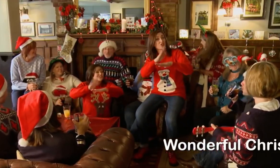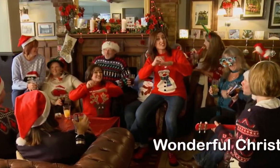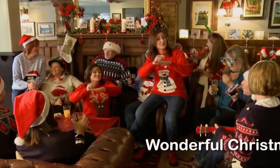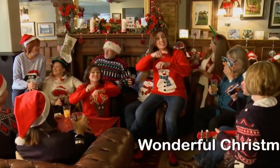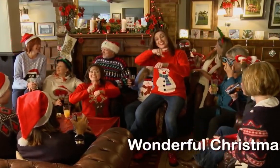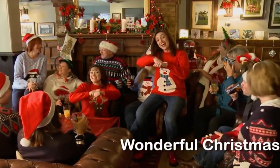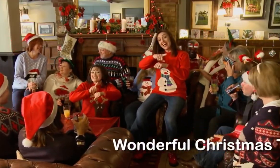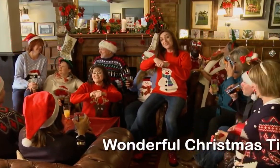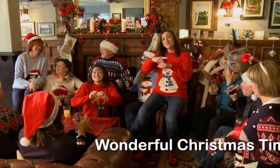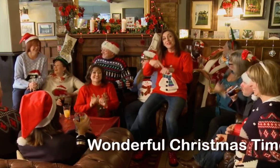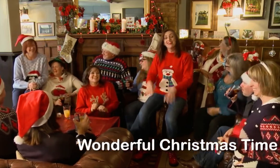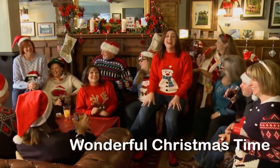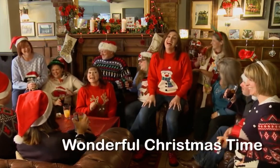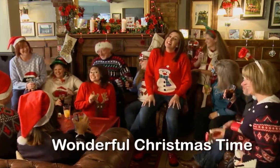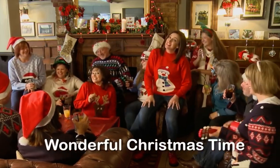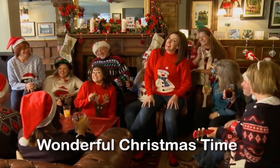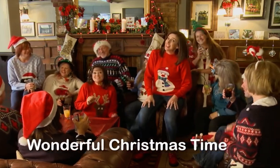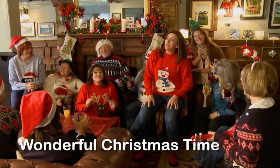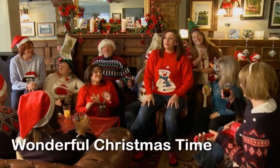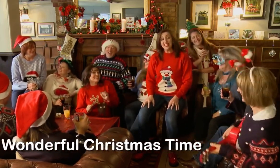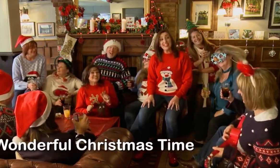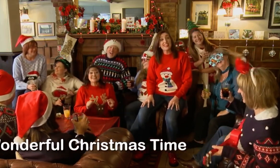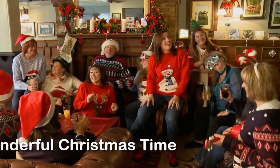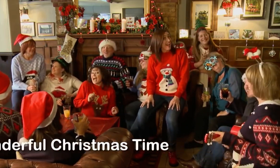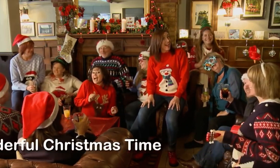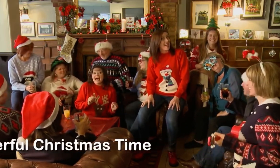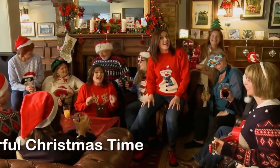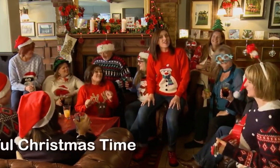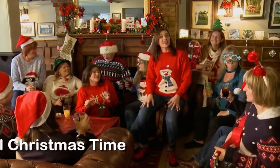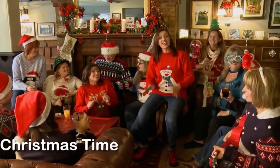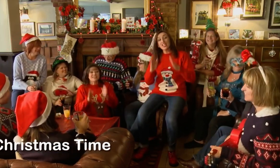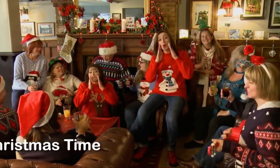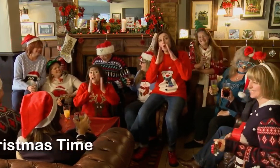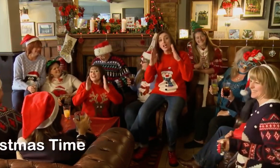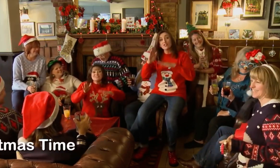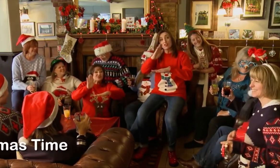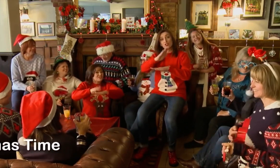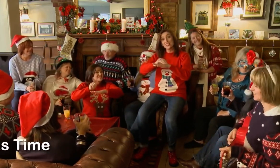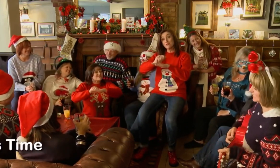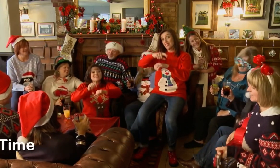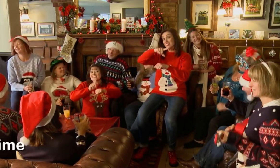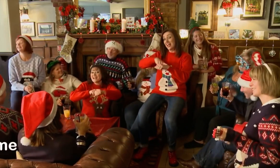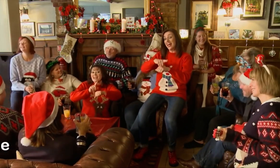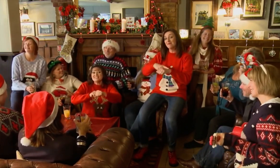Christmas time Simply having a wonderful Christmas time